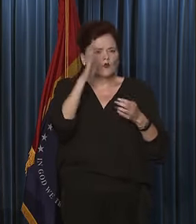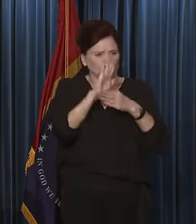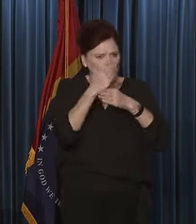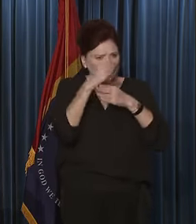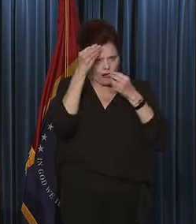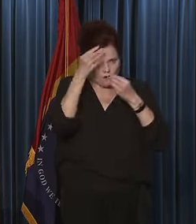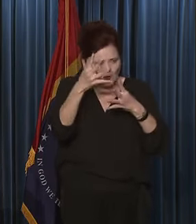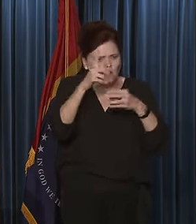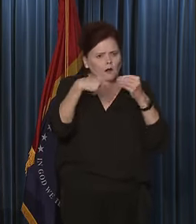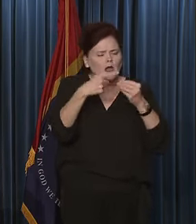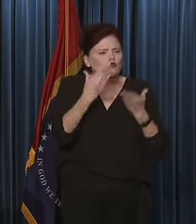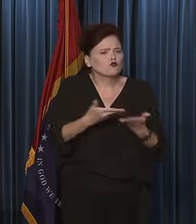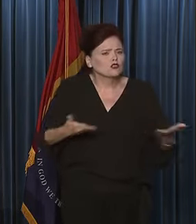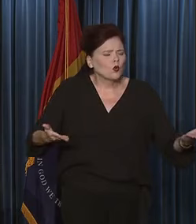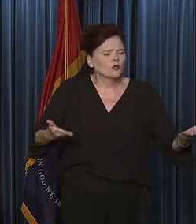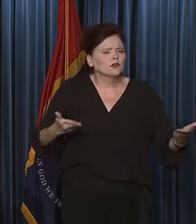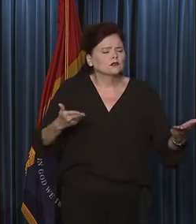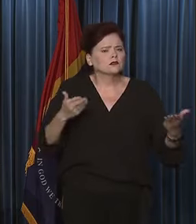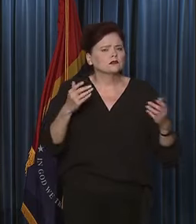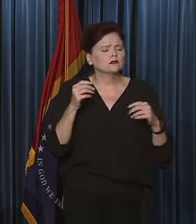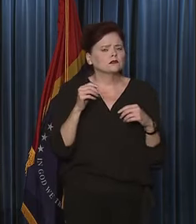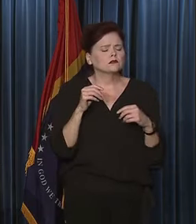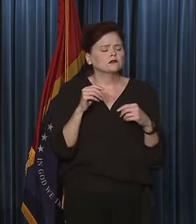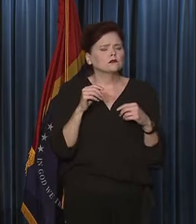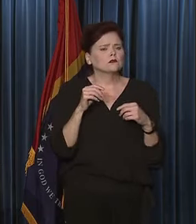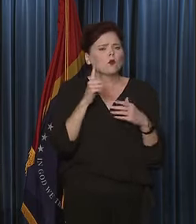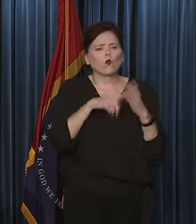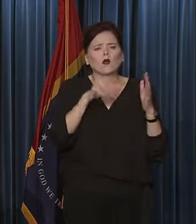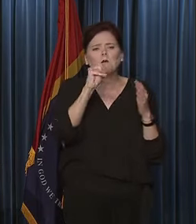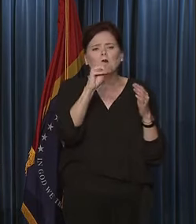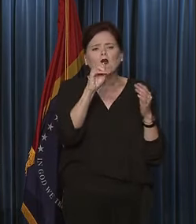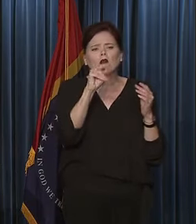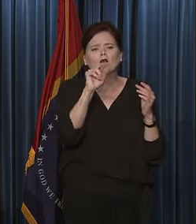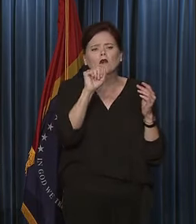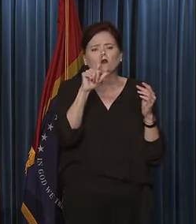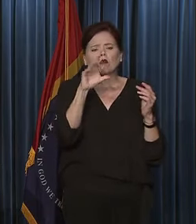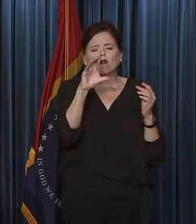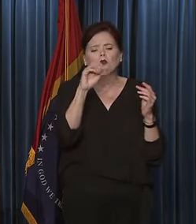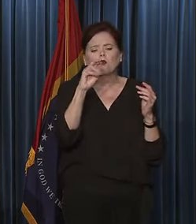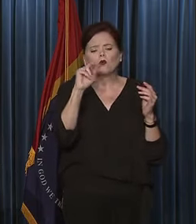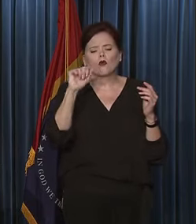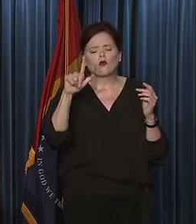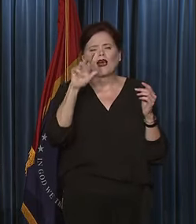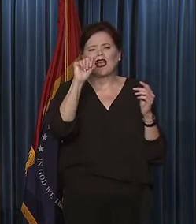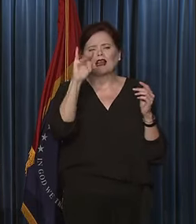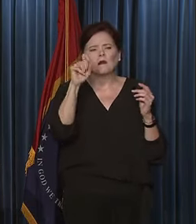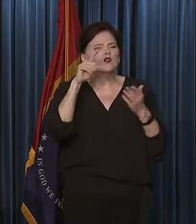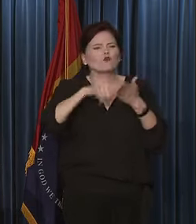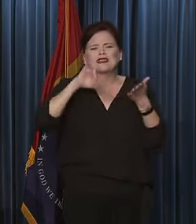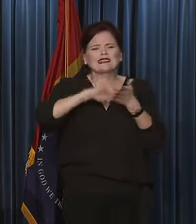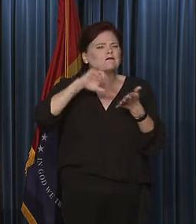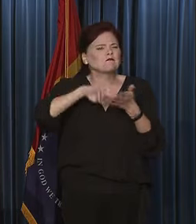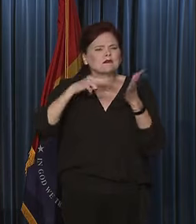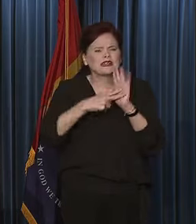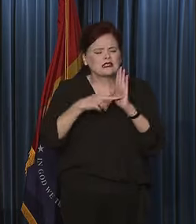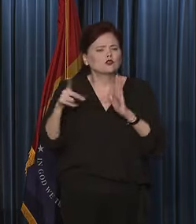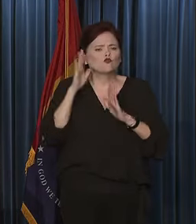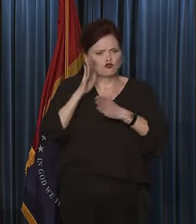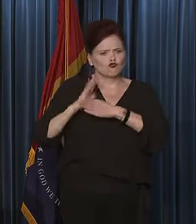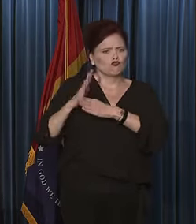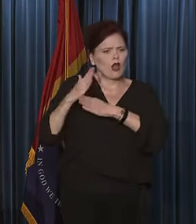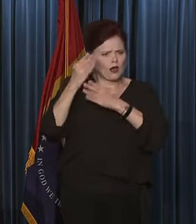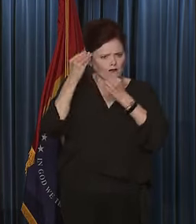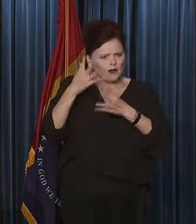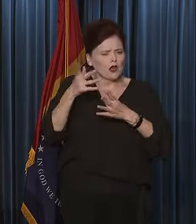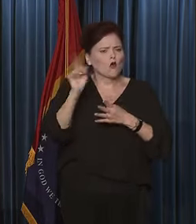about resources, about what monoclonal antibodies are, but, in addition, where individuals